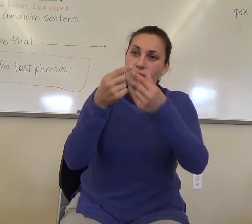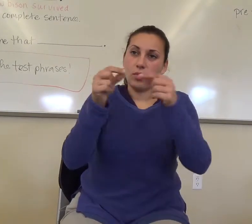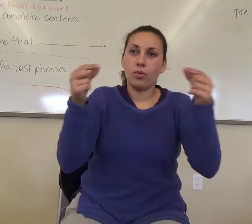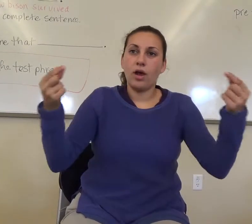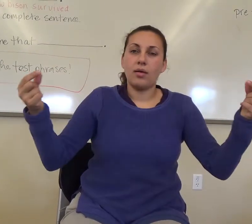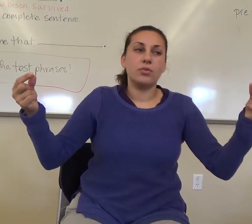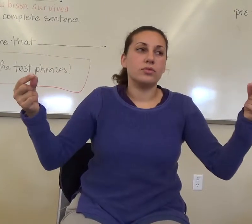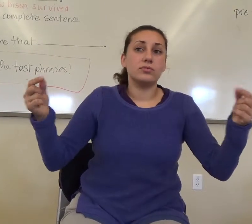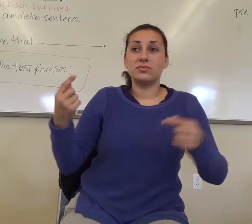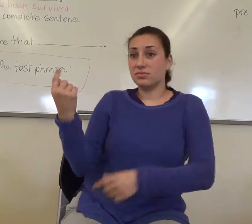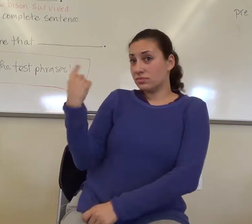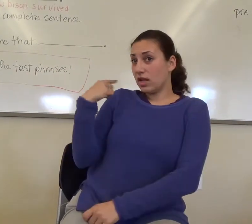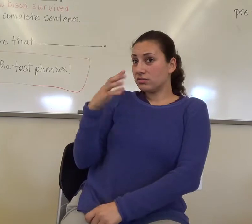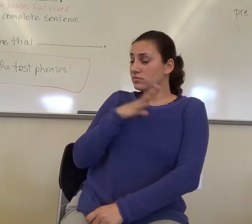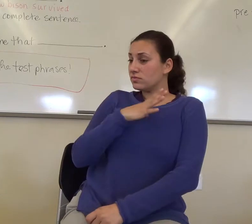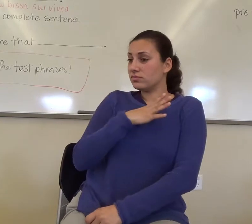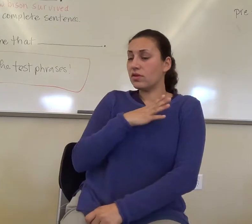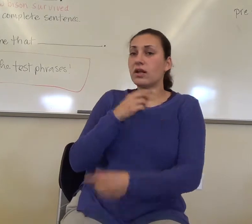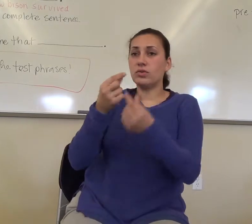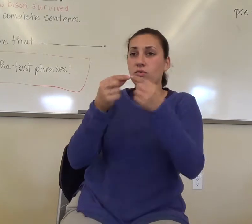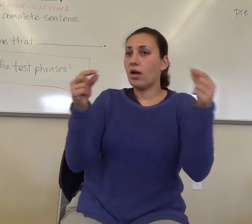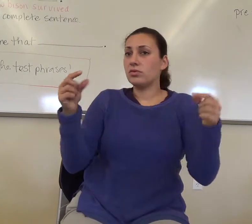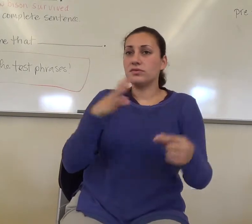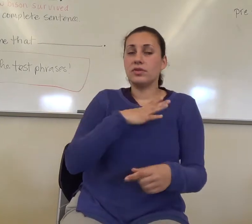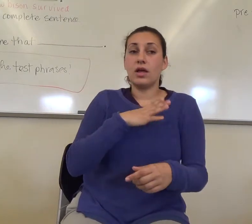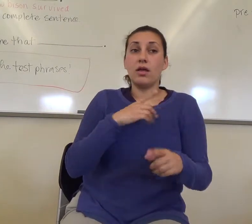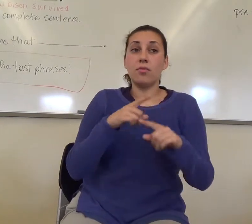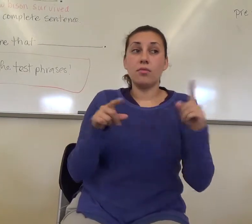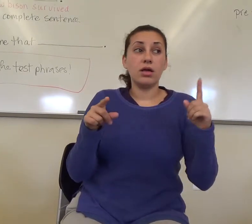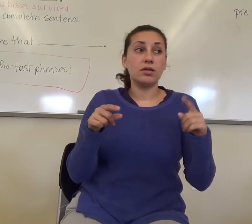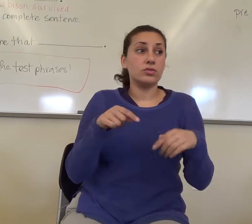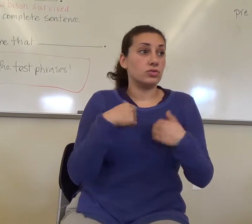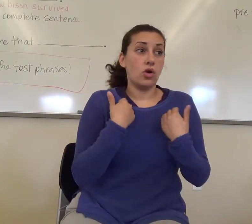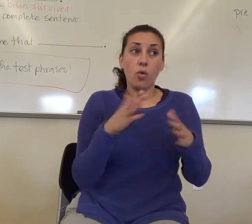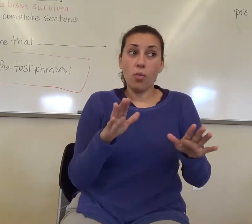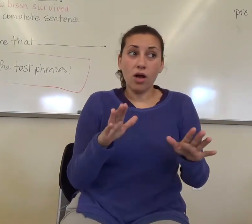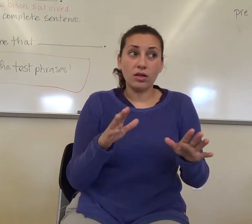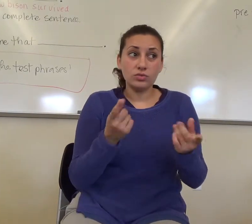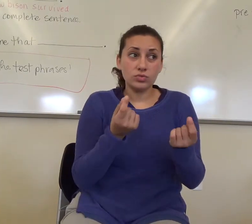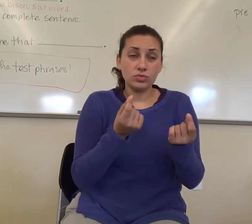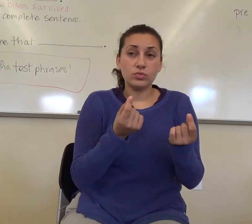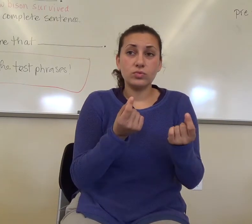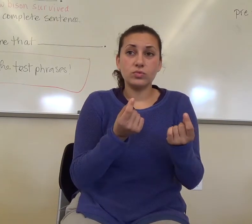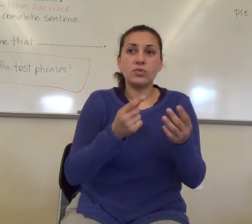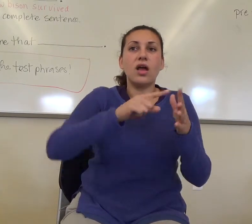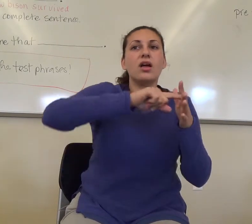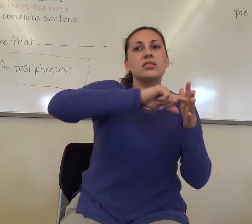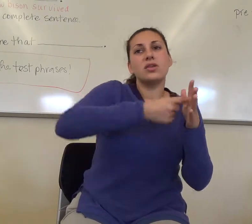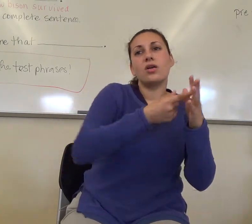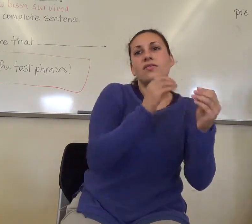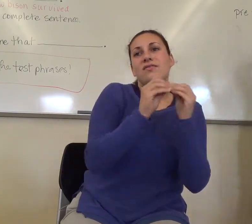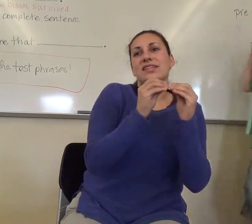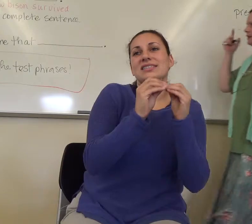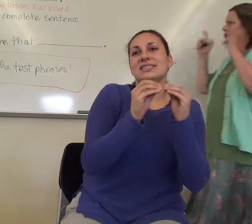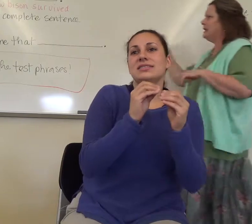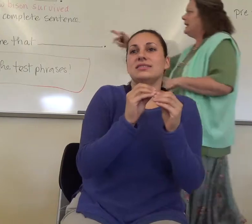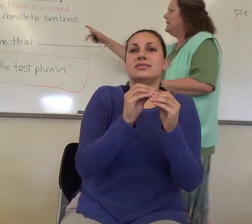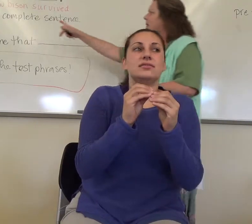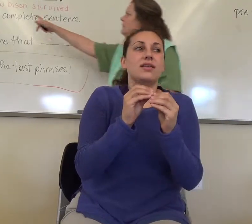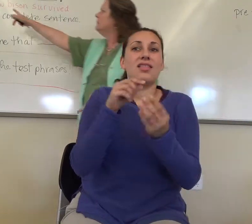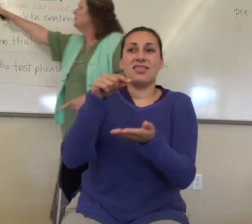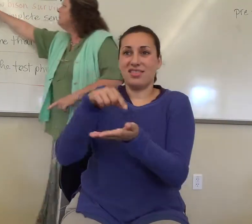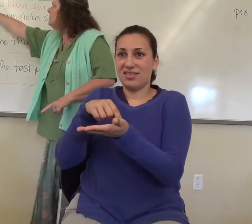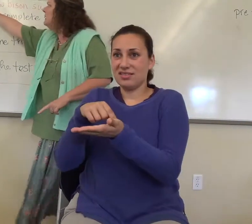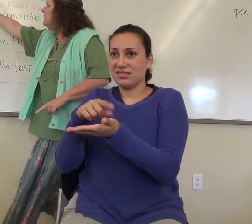So, what you don't want to do is start editing this thing in your